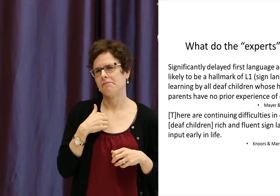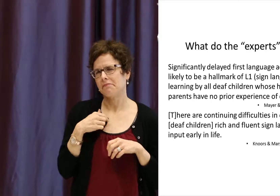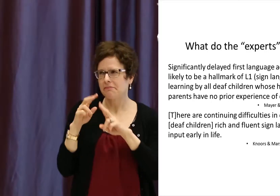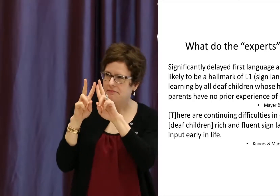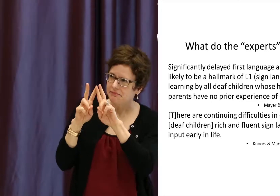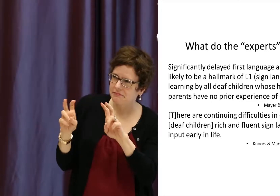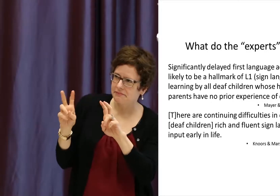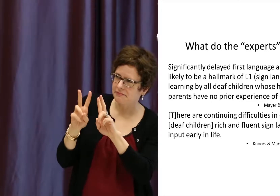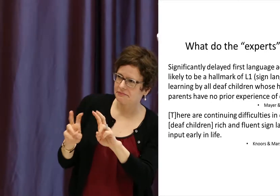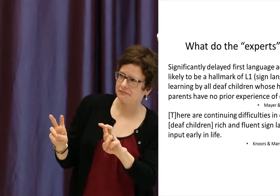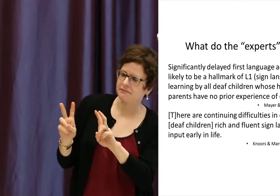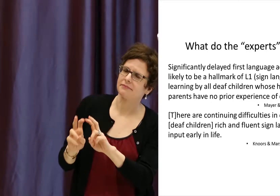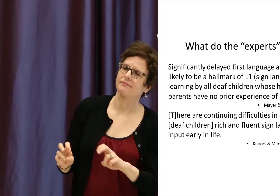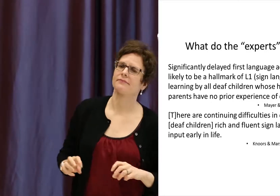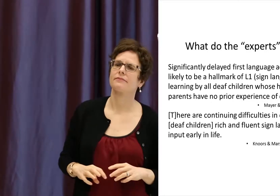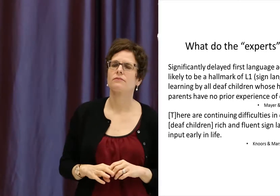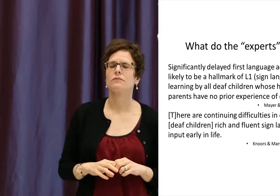support parents in learning sign language?